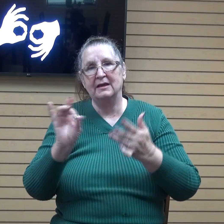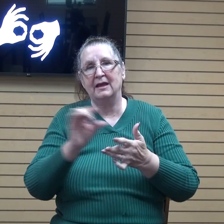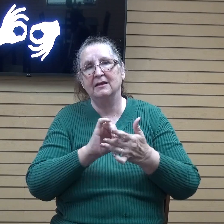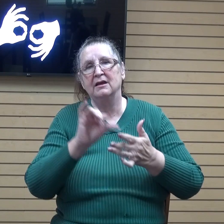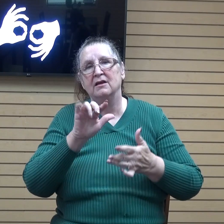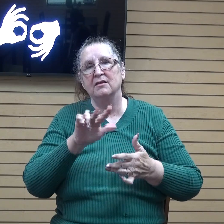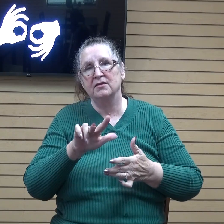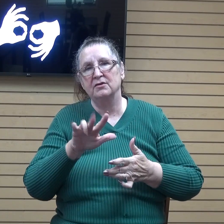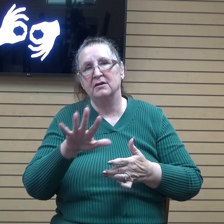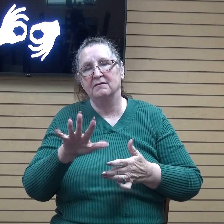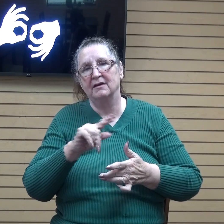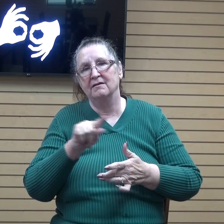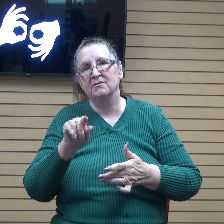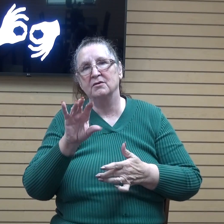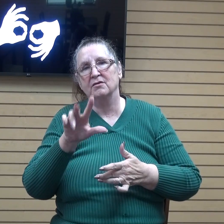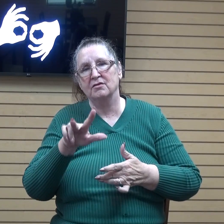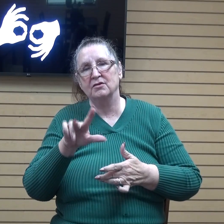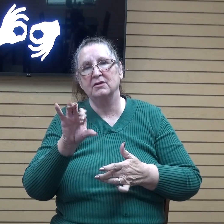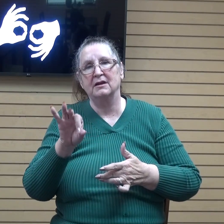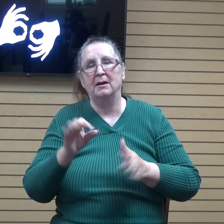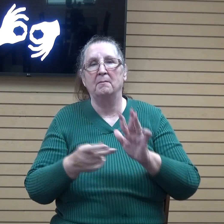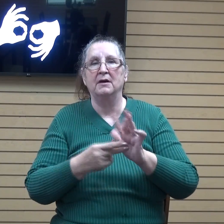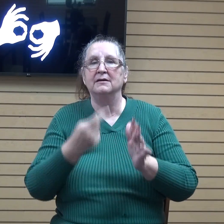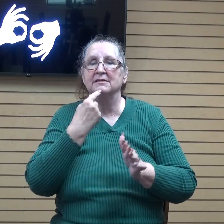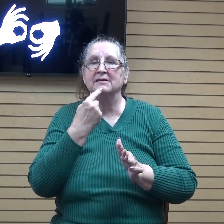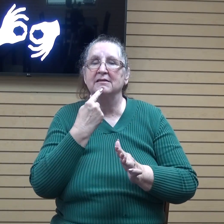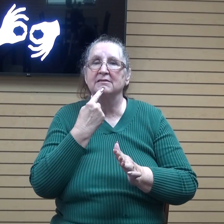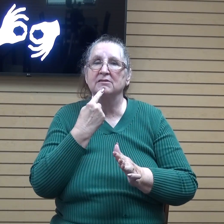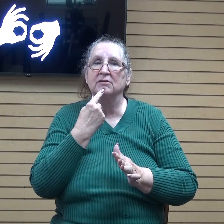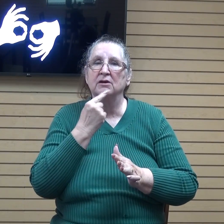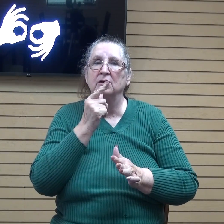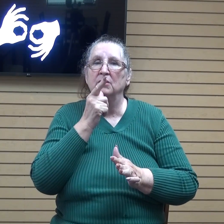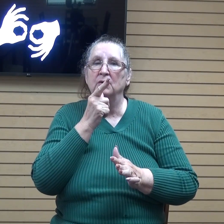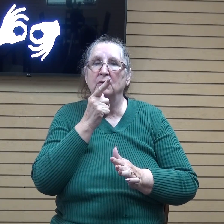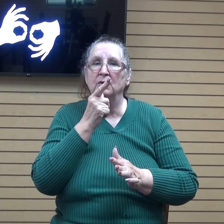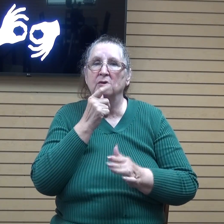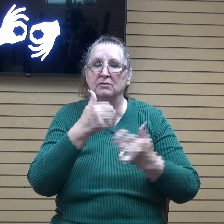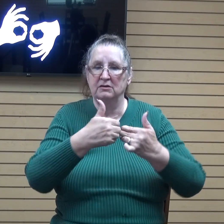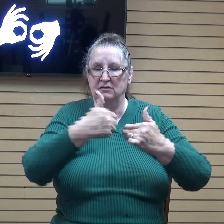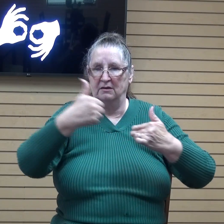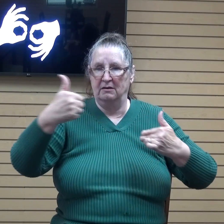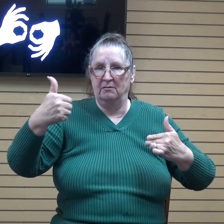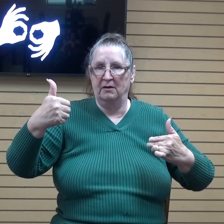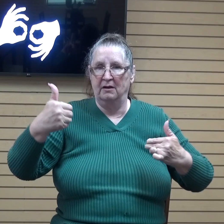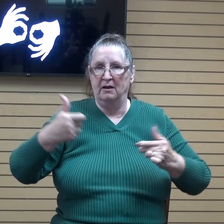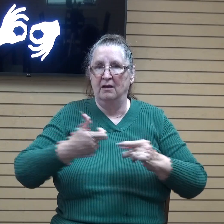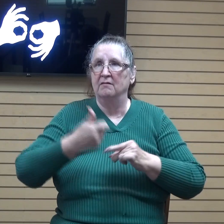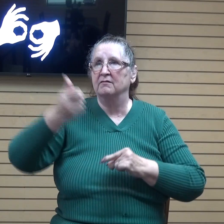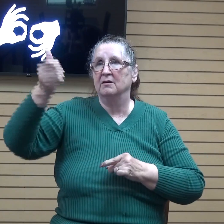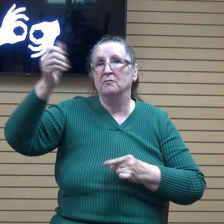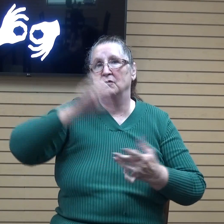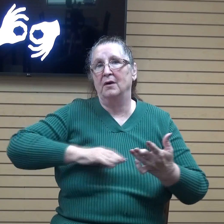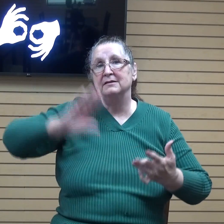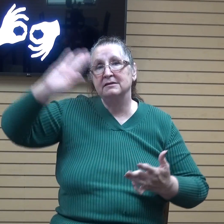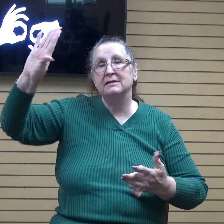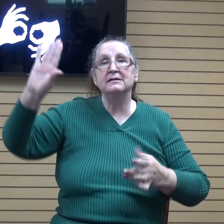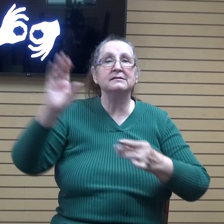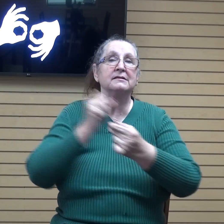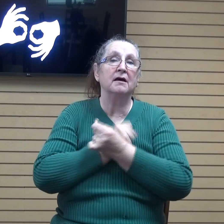through 39 paul says this who shall separate us from the love of christ okay so who who